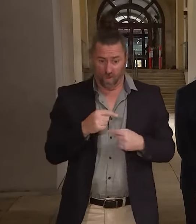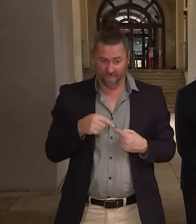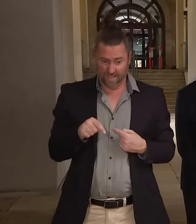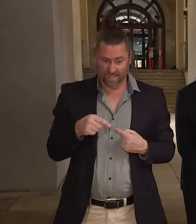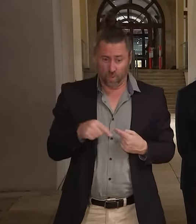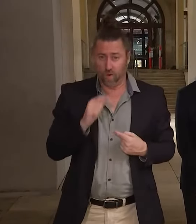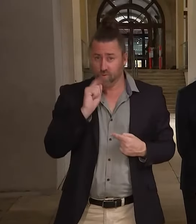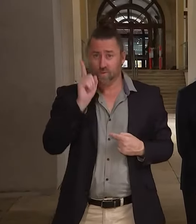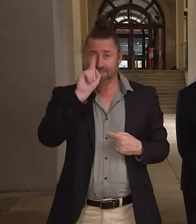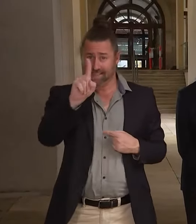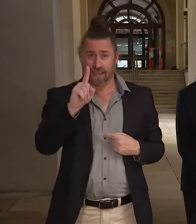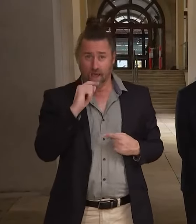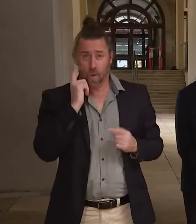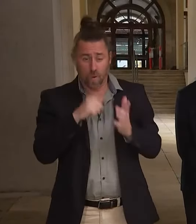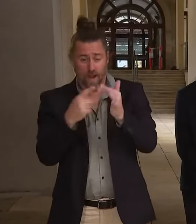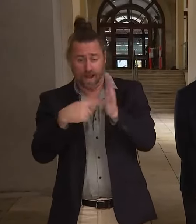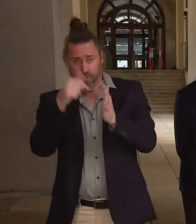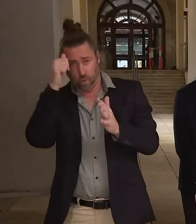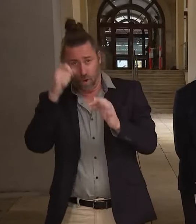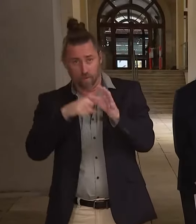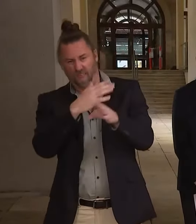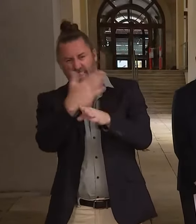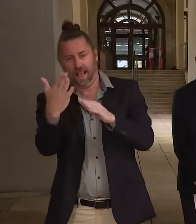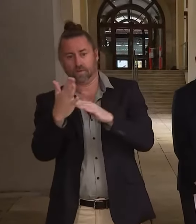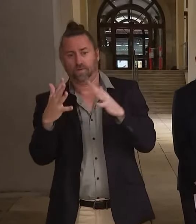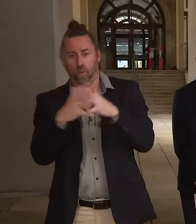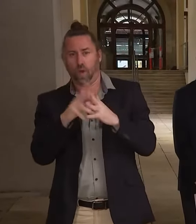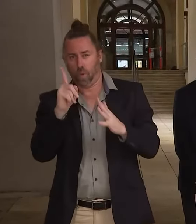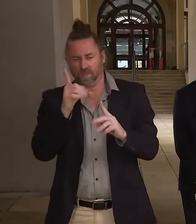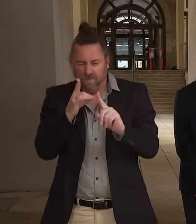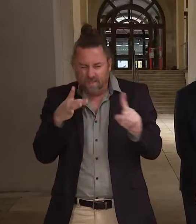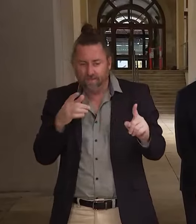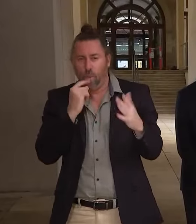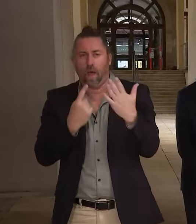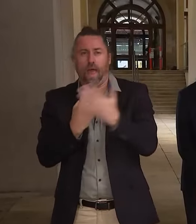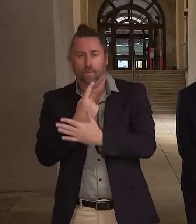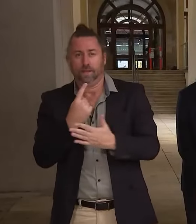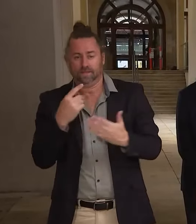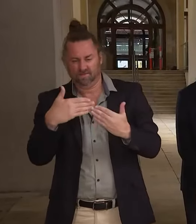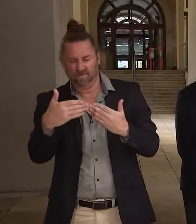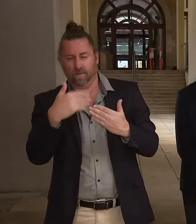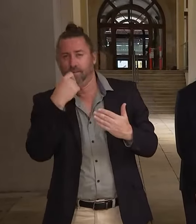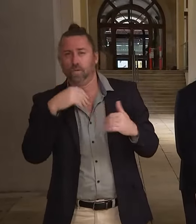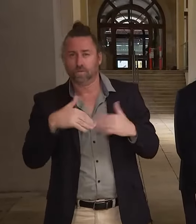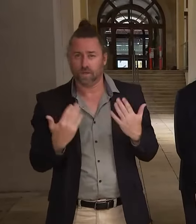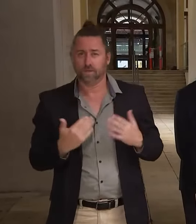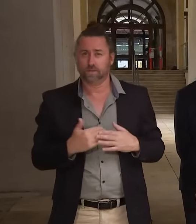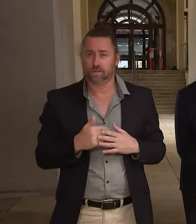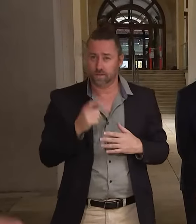So we'll be able to, you know, talk about exactly what happens in the next few days.